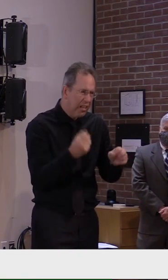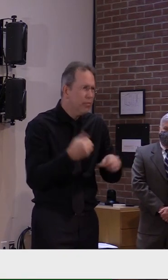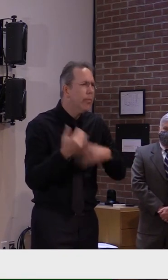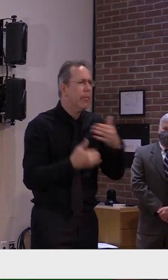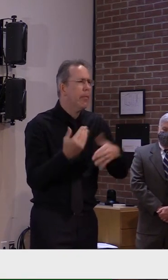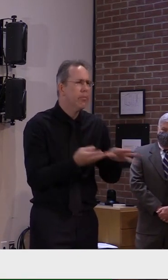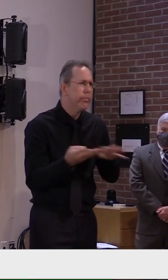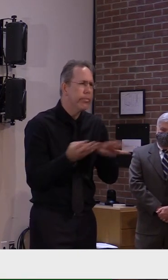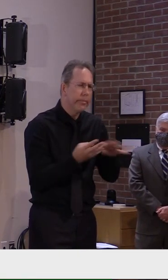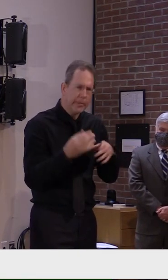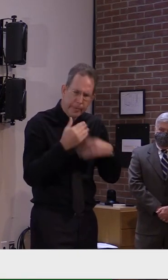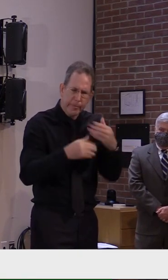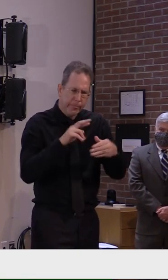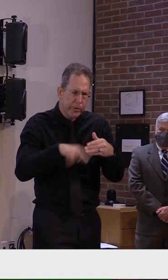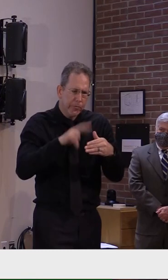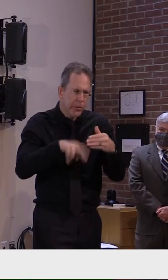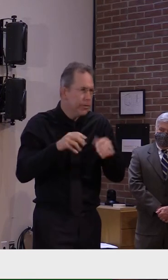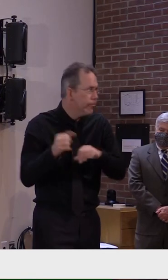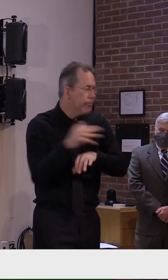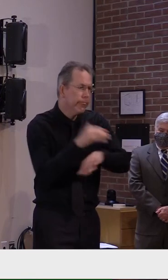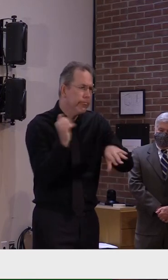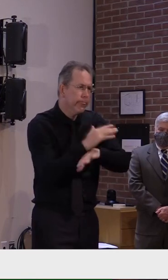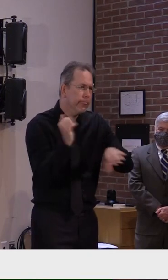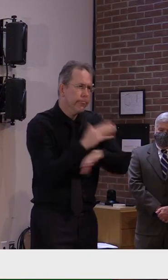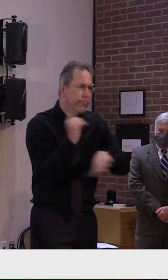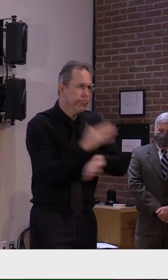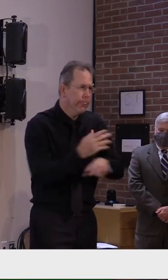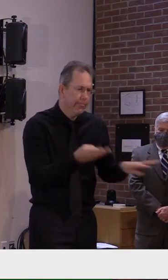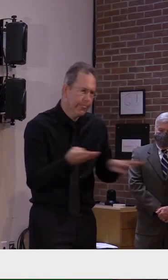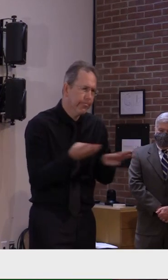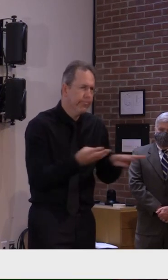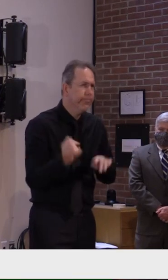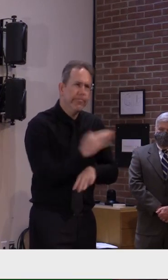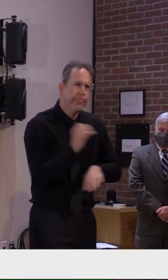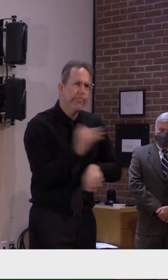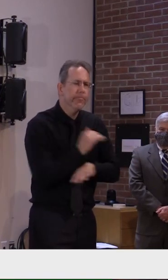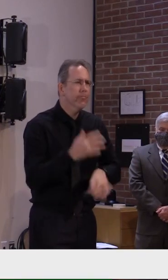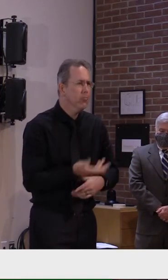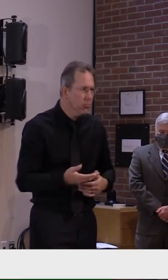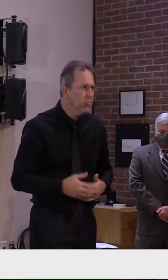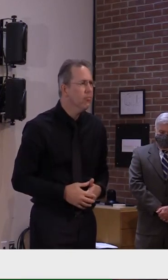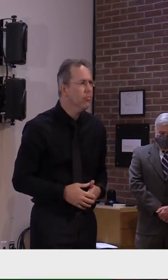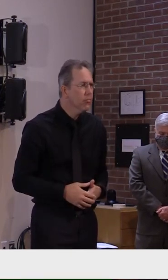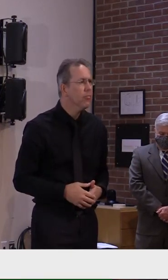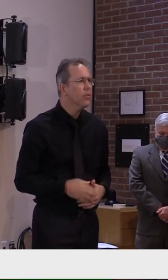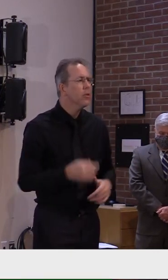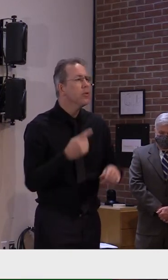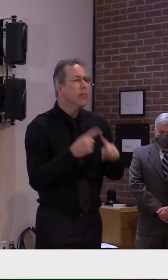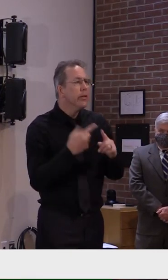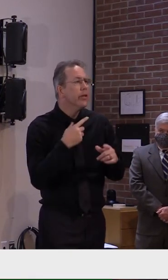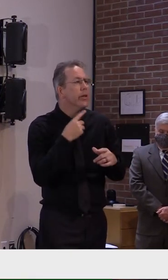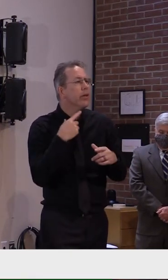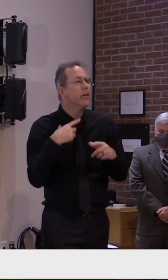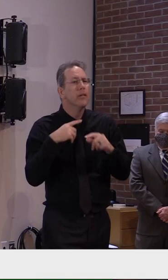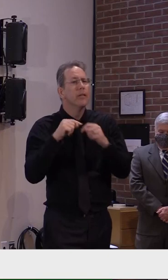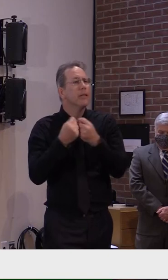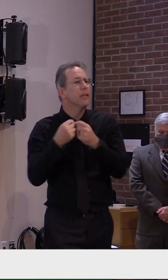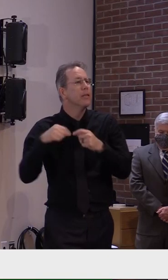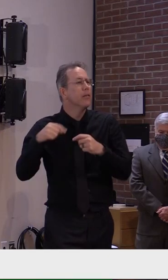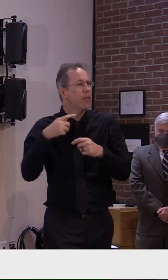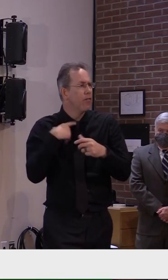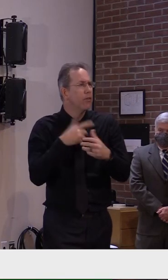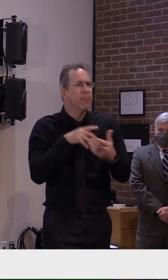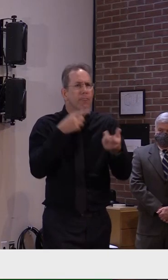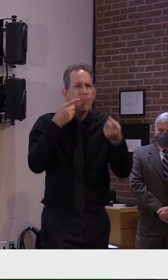for the better. That, with expanding some of our commercial labs and so forth to take up some of the testing,